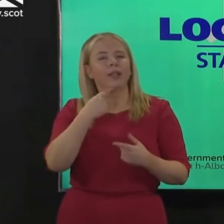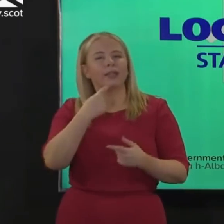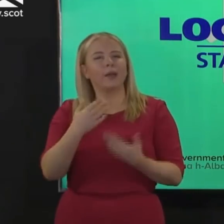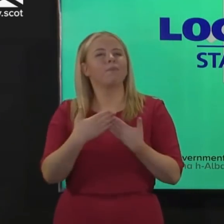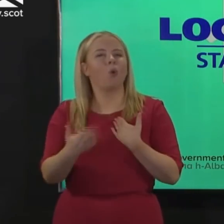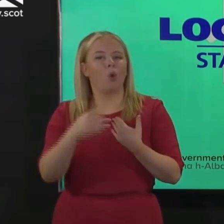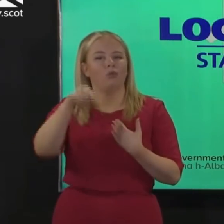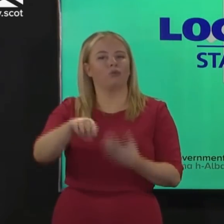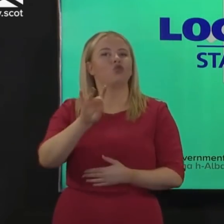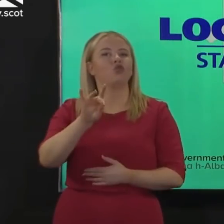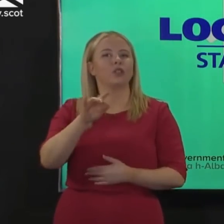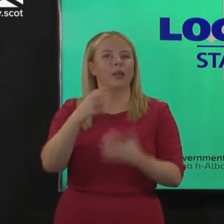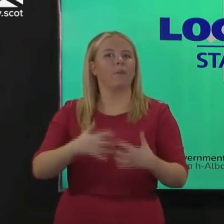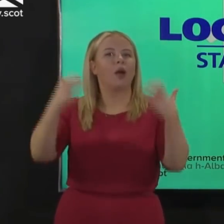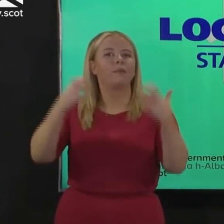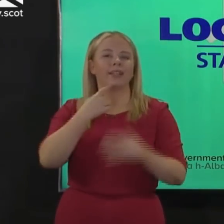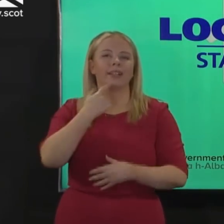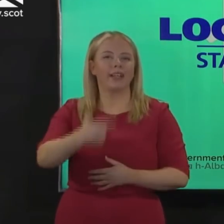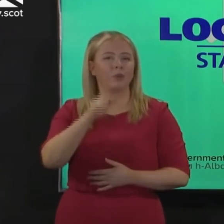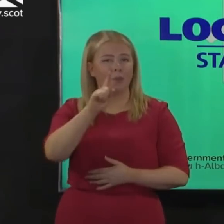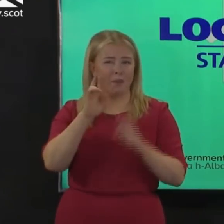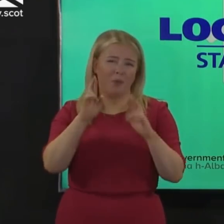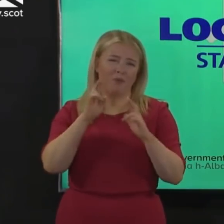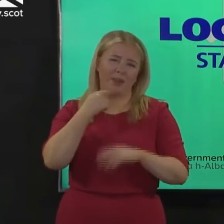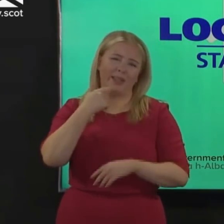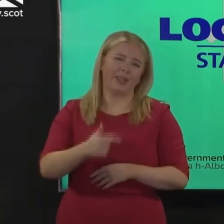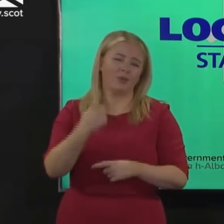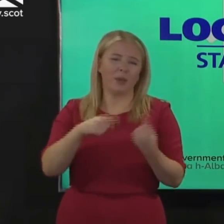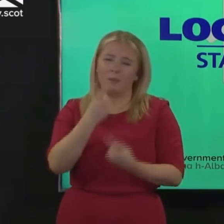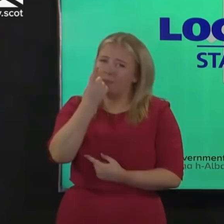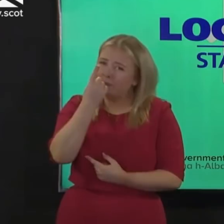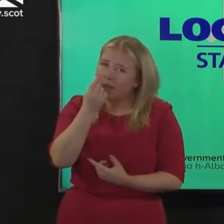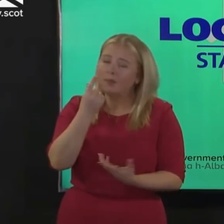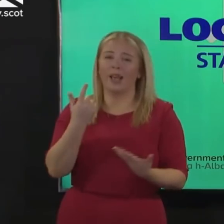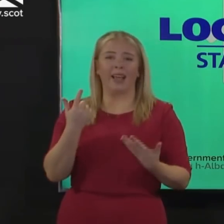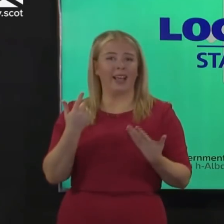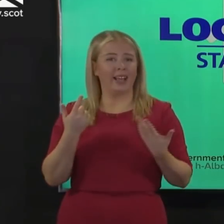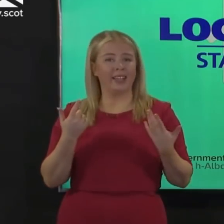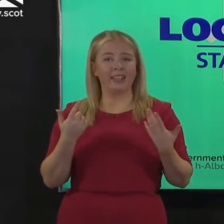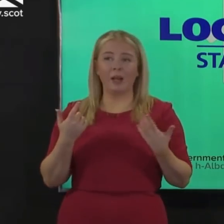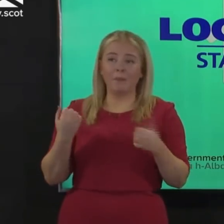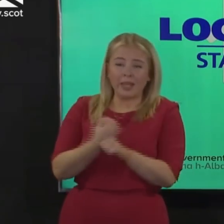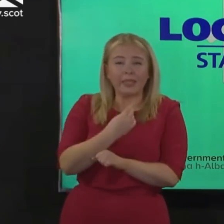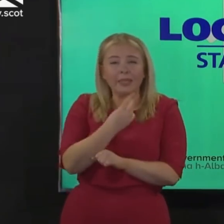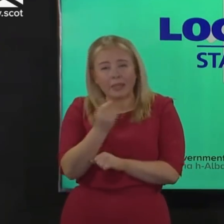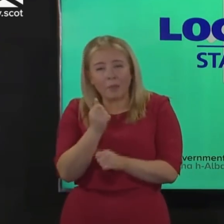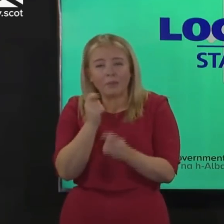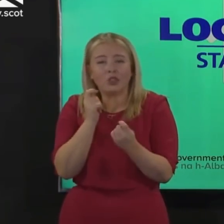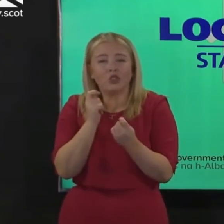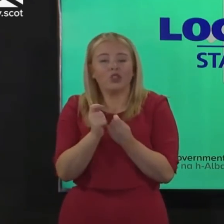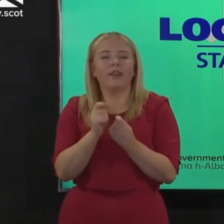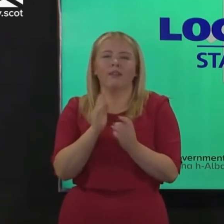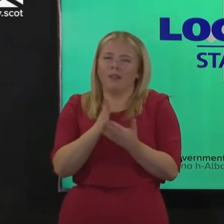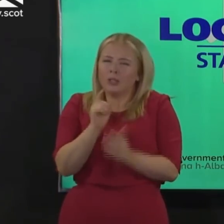this on Tuesday in Parliament next week, but I am hopeful that next week we might be able to make some relatively minor but I think